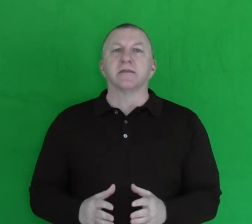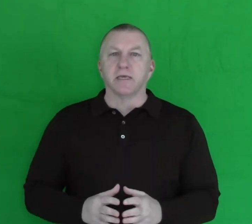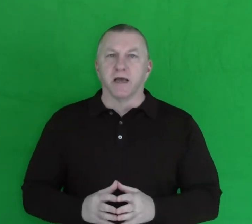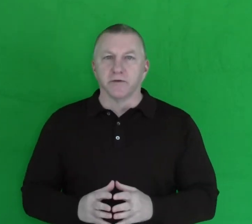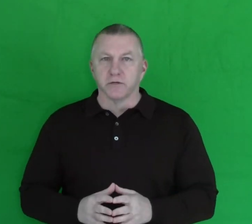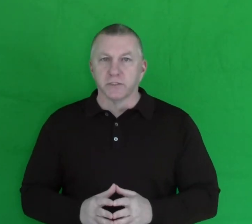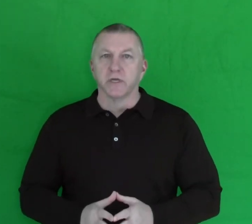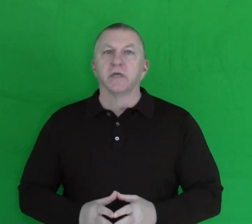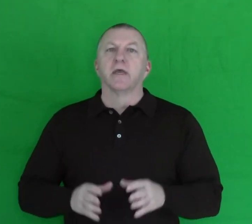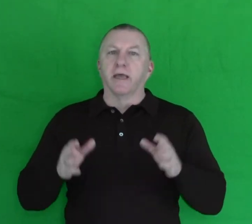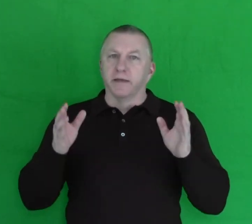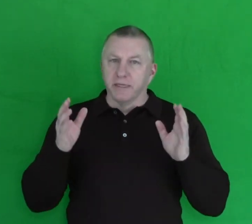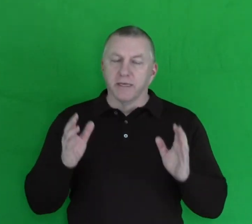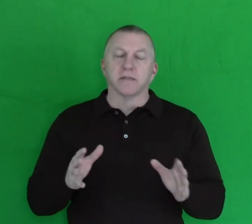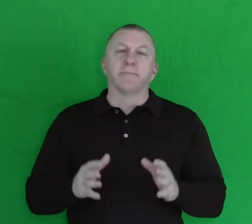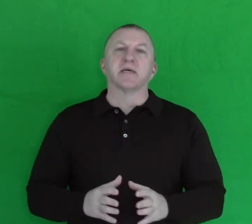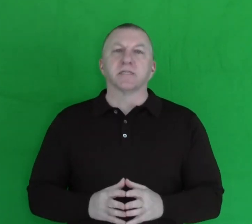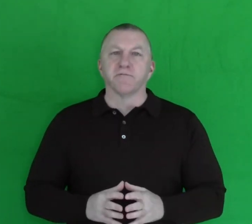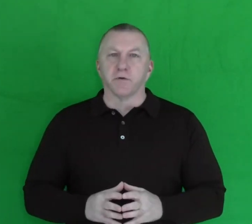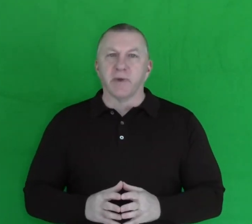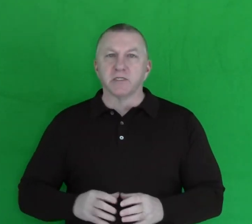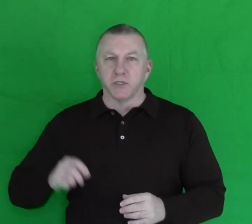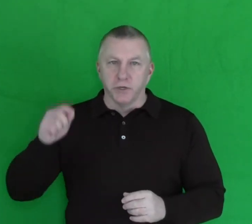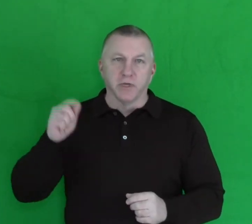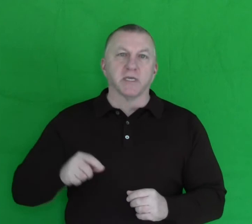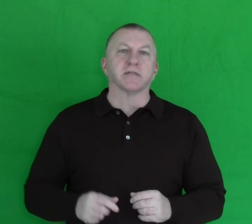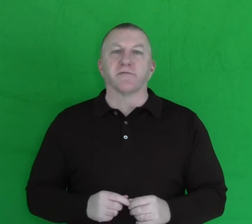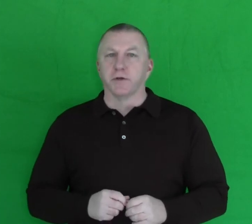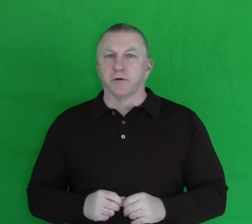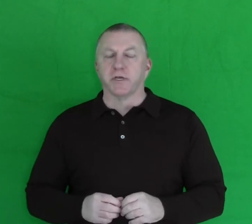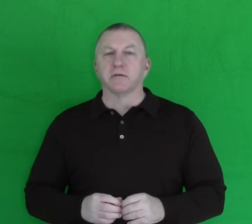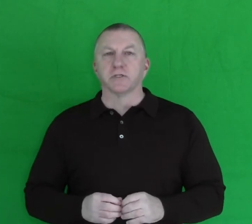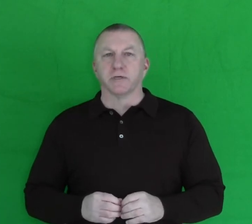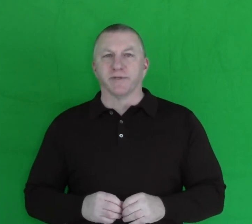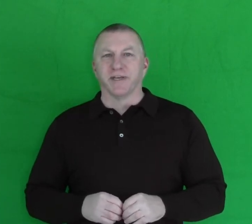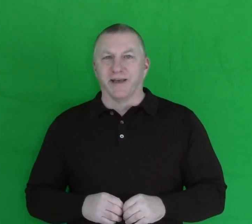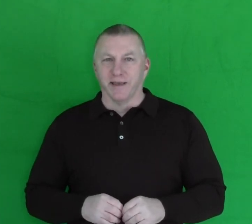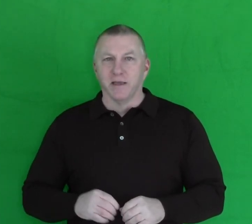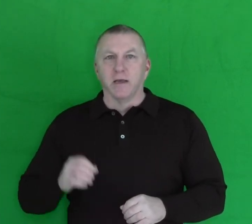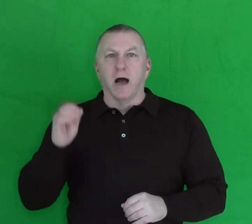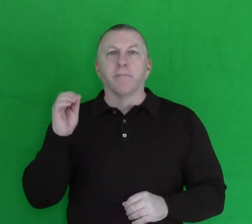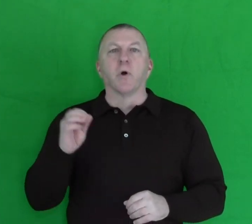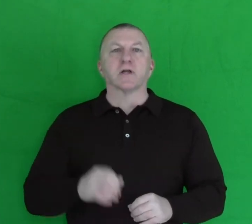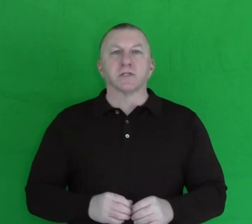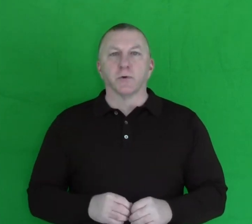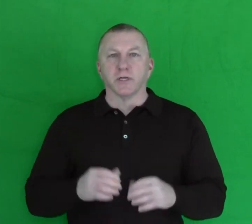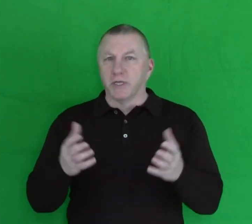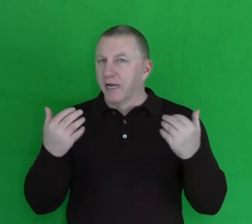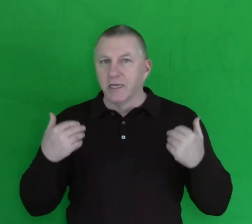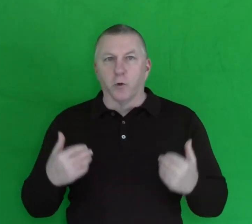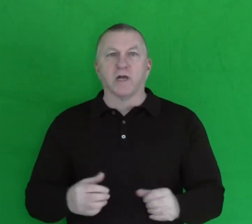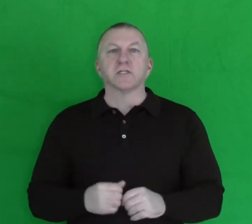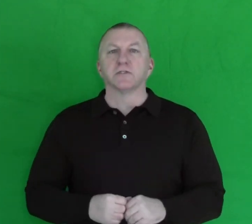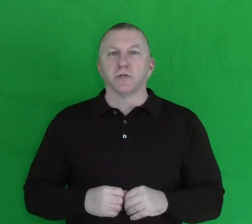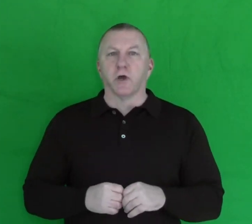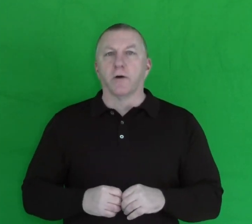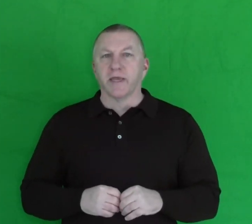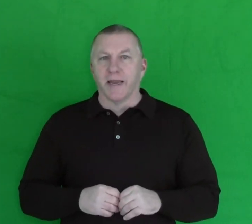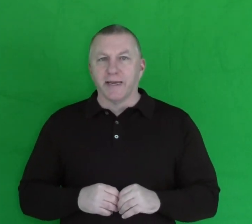see the others, and get the best information you could get for your dealership today. I'm Mark Tuart. If you've any questions, you can call me at